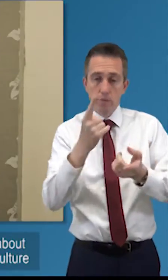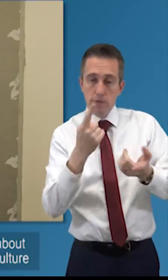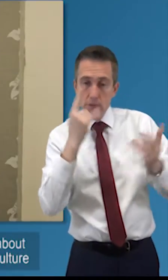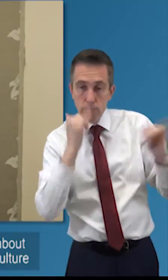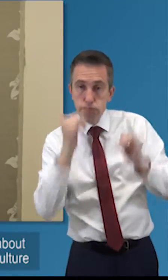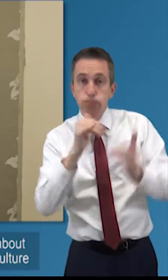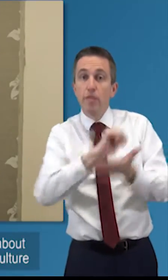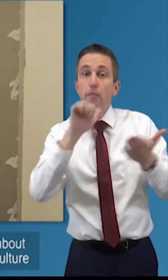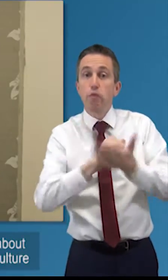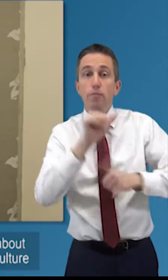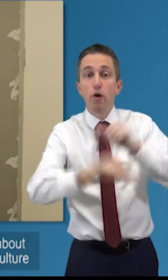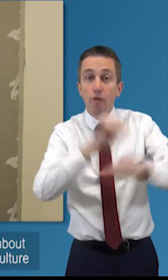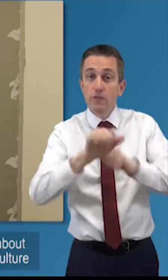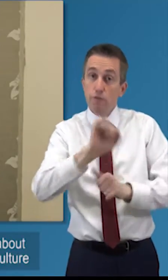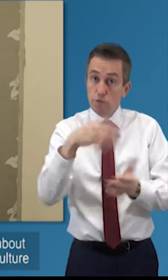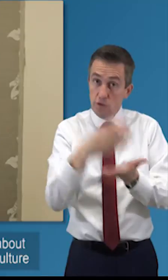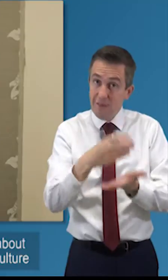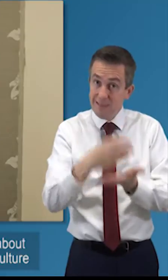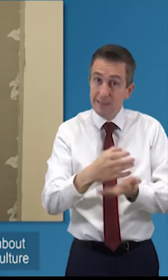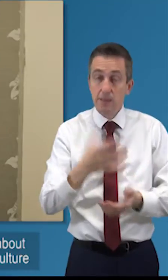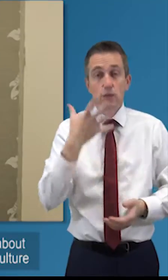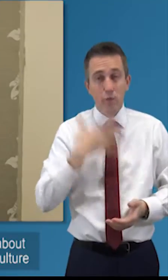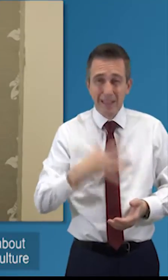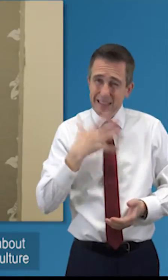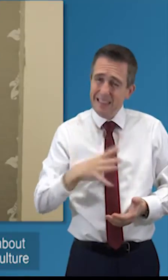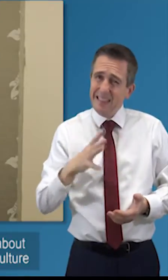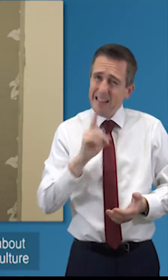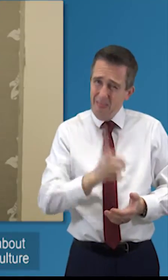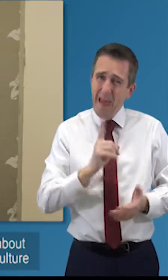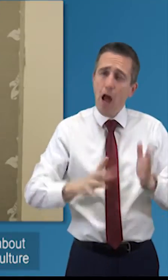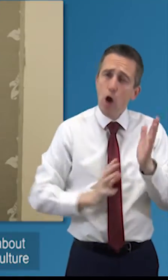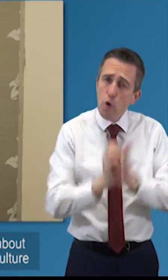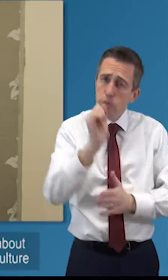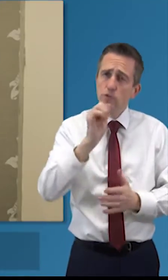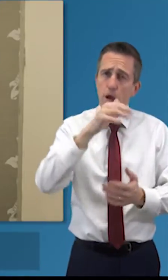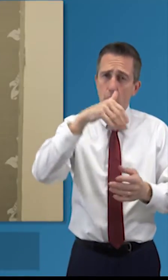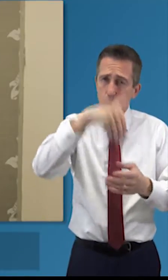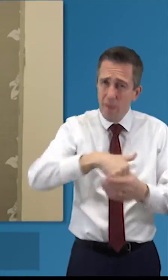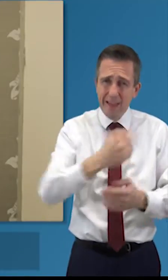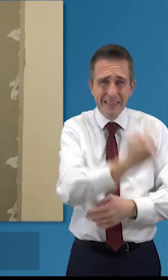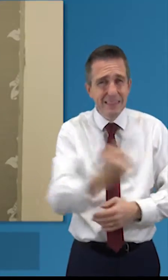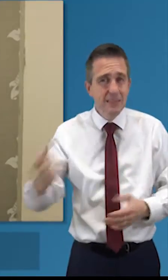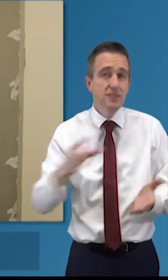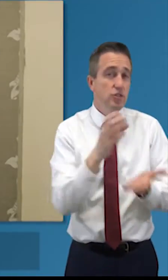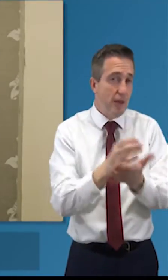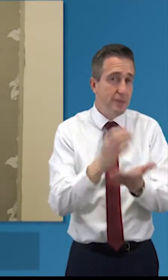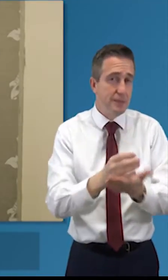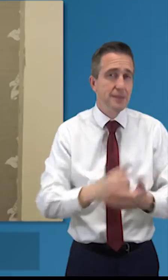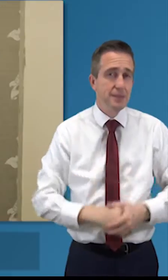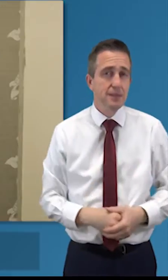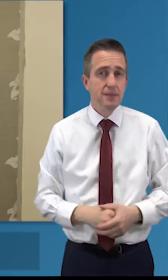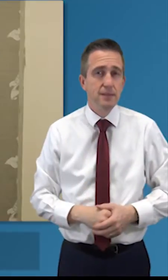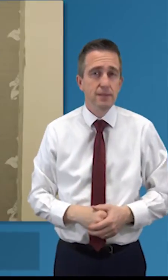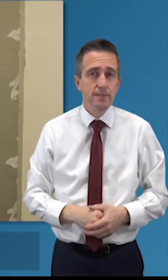governance of a charity i think that's a key thing about the culture in a charity and i think particularly the culture around the charity trustee table